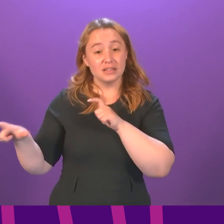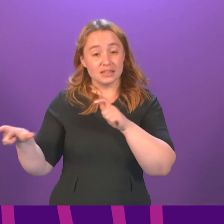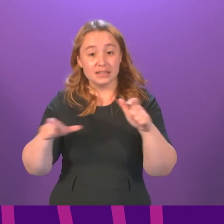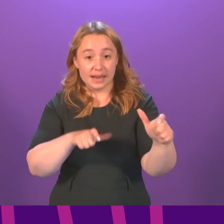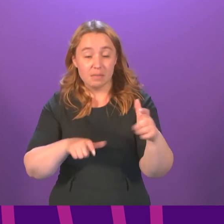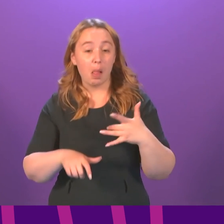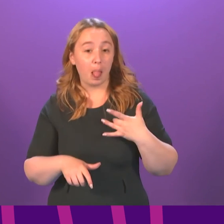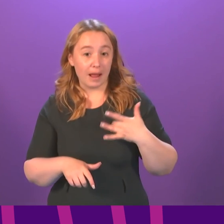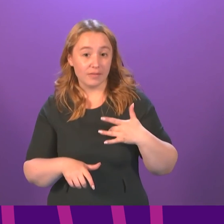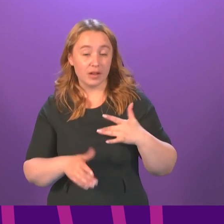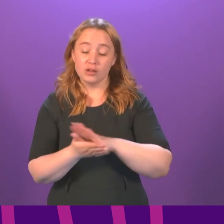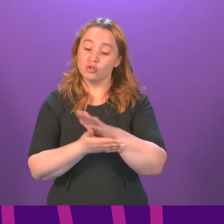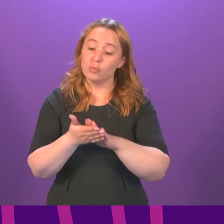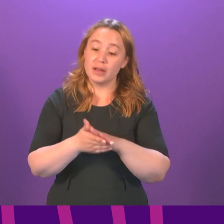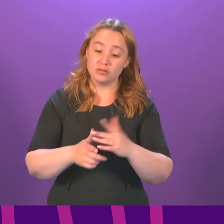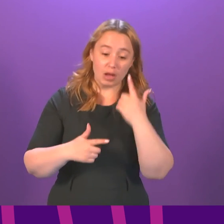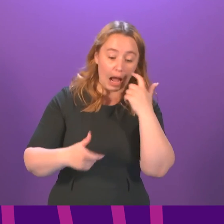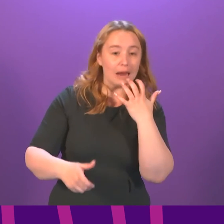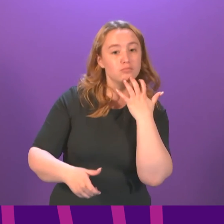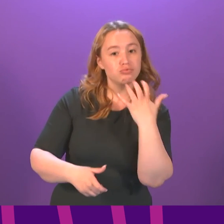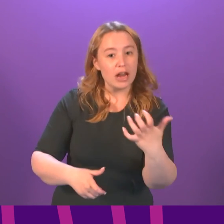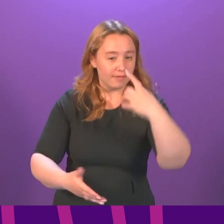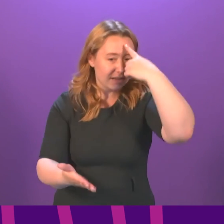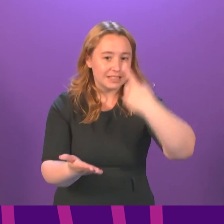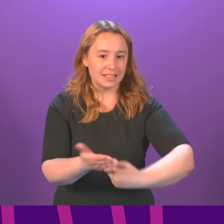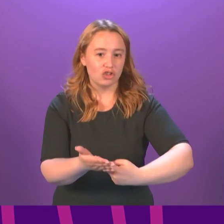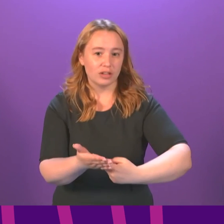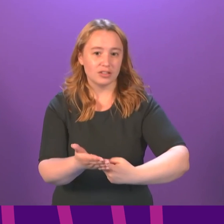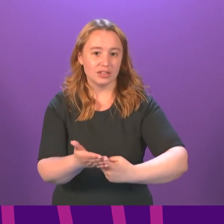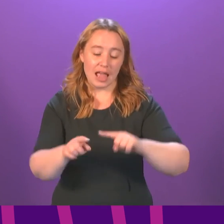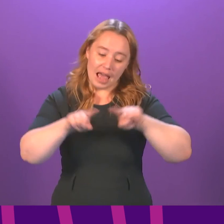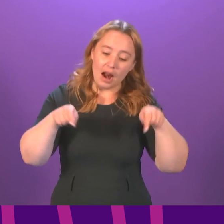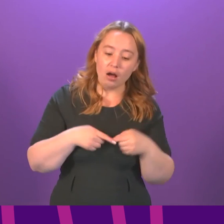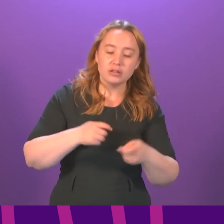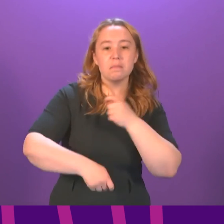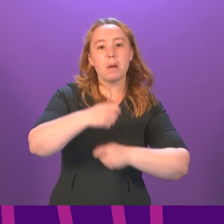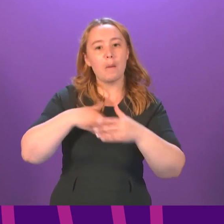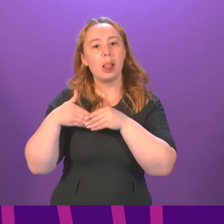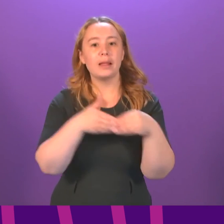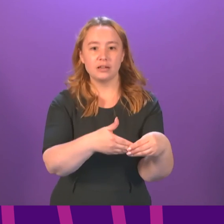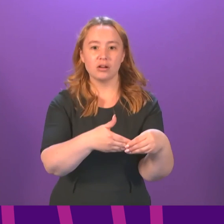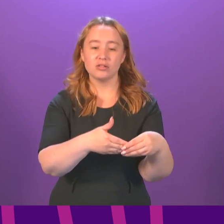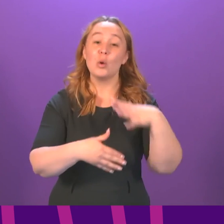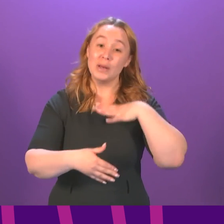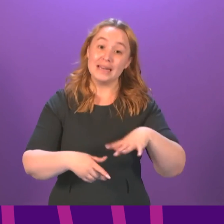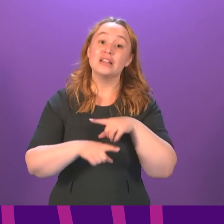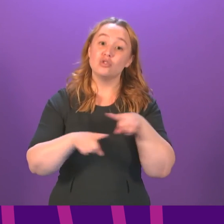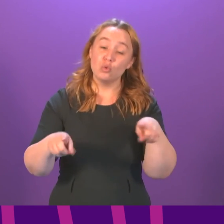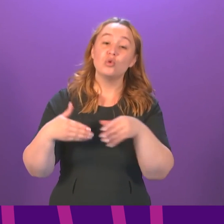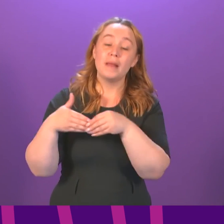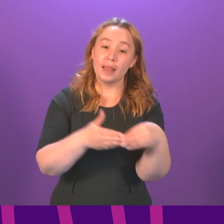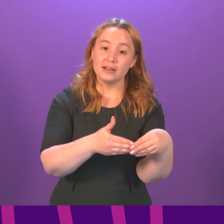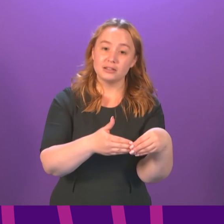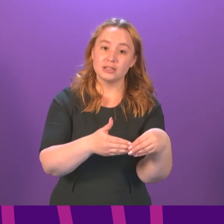So you can make good, brave decisions and be the leaders we need you to be. A Sabbath,